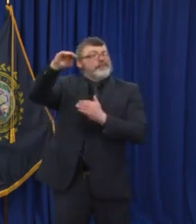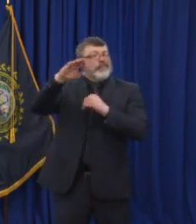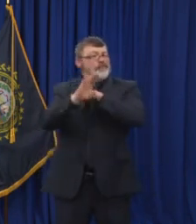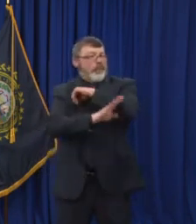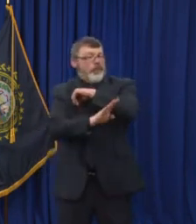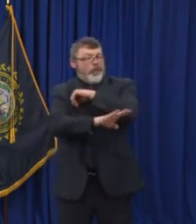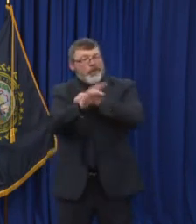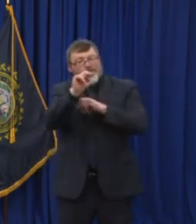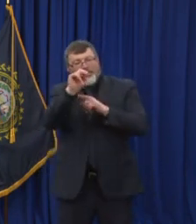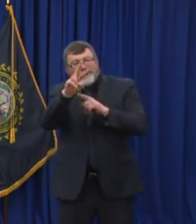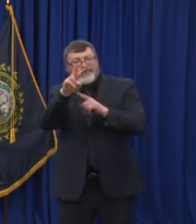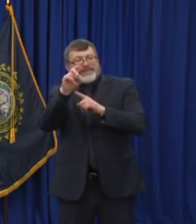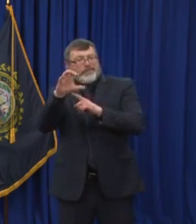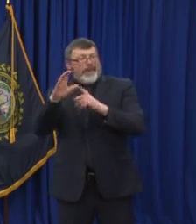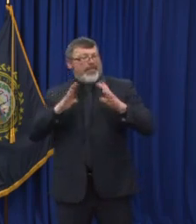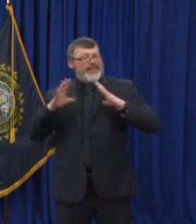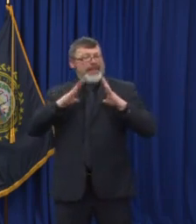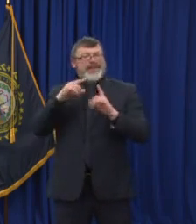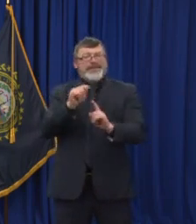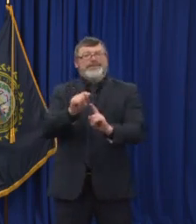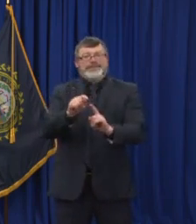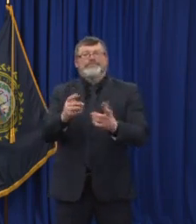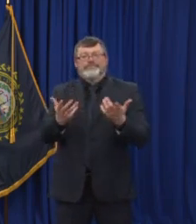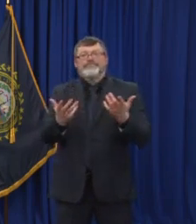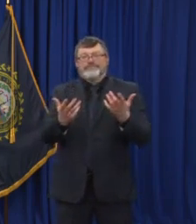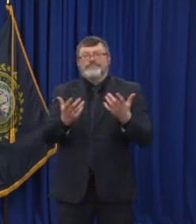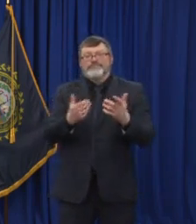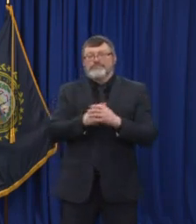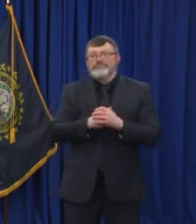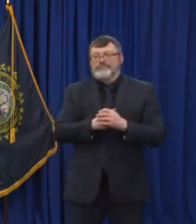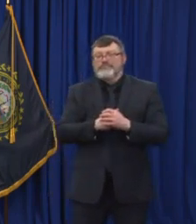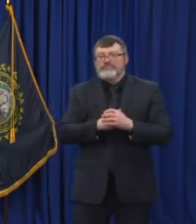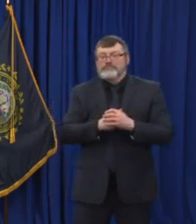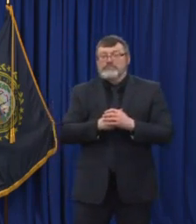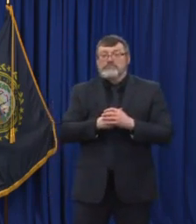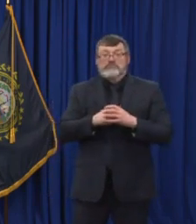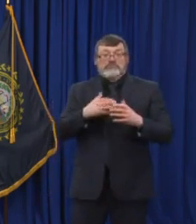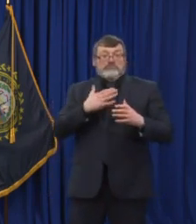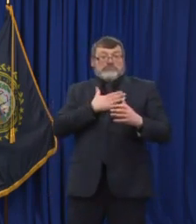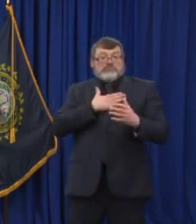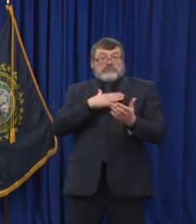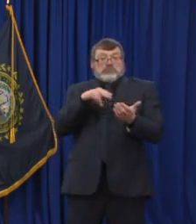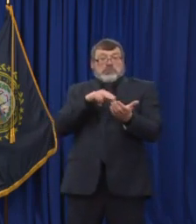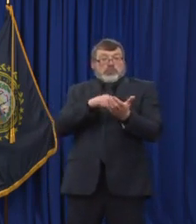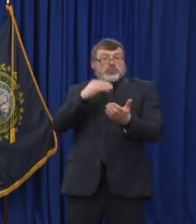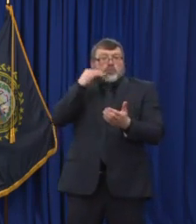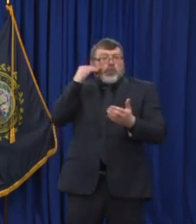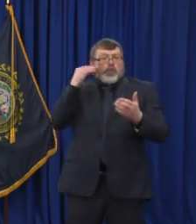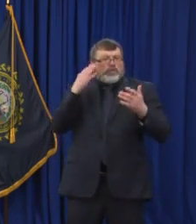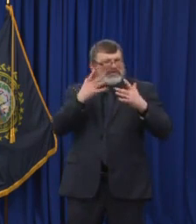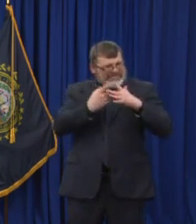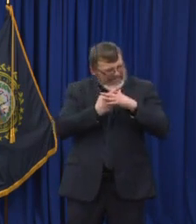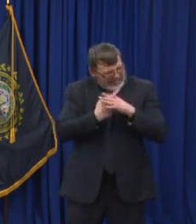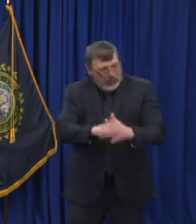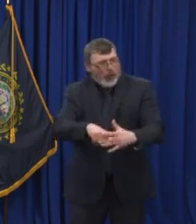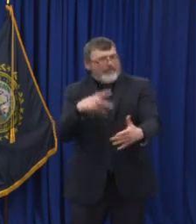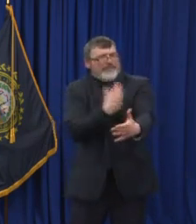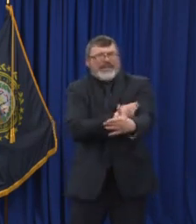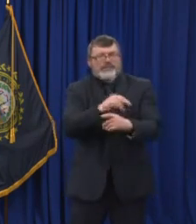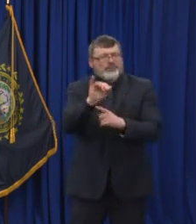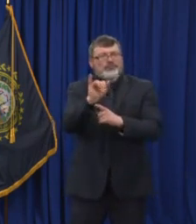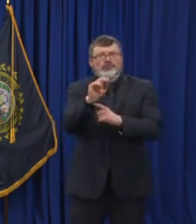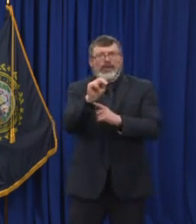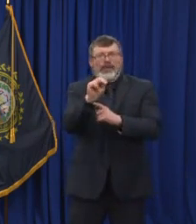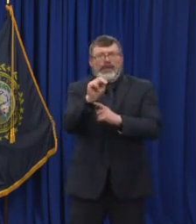highest states in the country in terms of administering that second vaccine well over 50%. Most states aren't even at 50 have already received their their